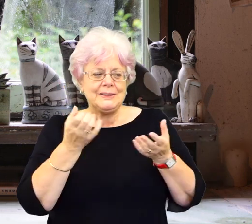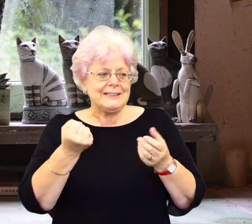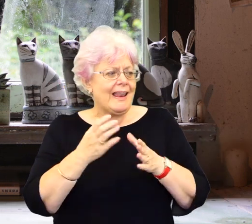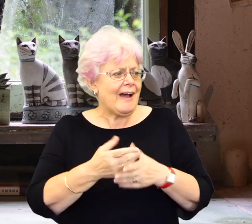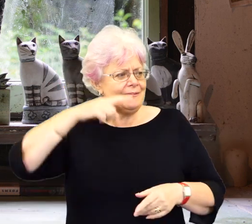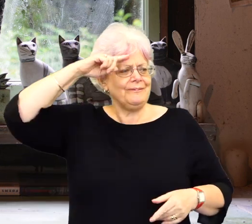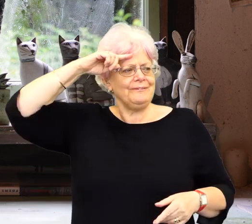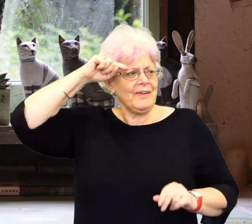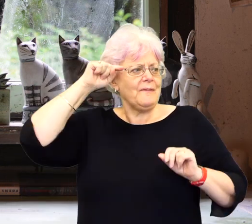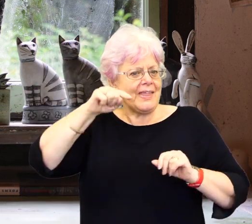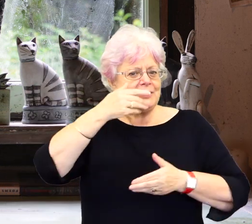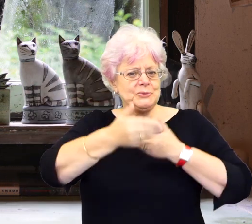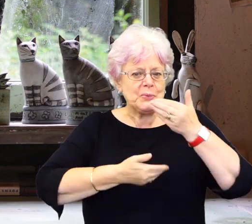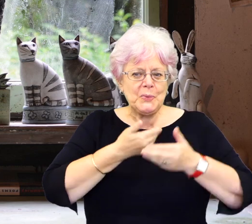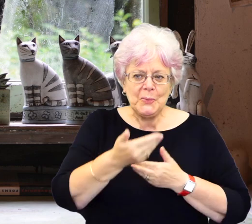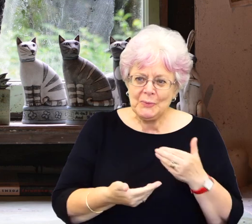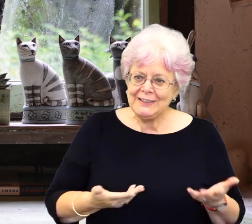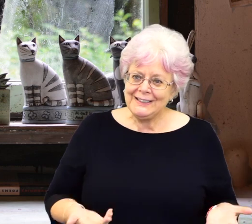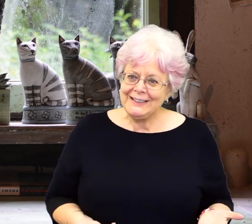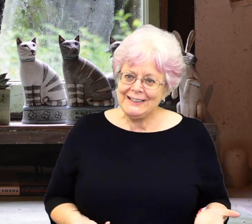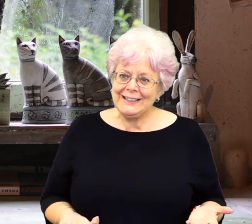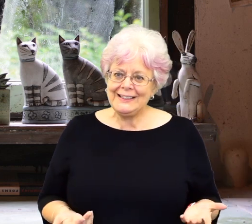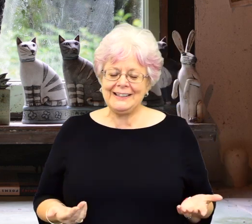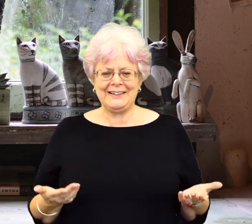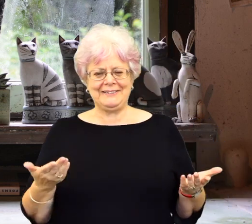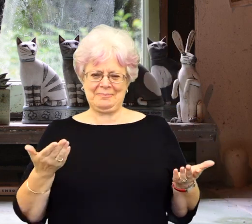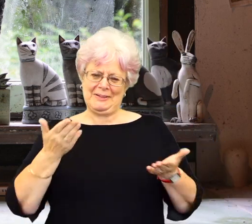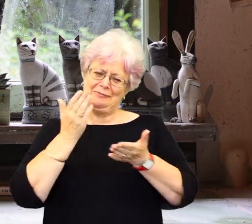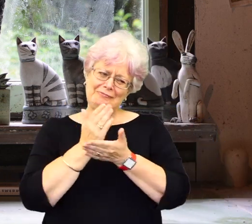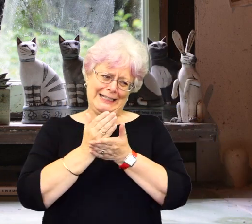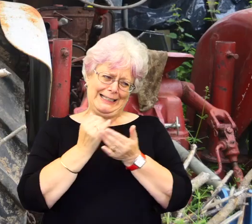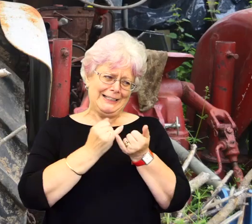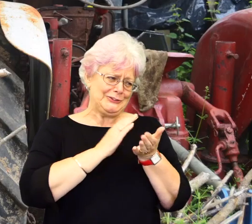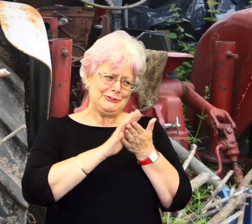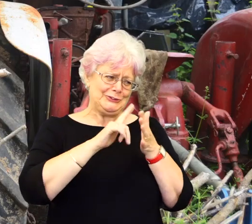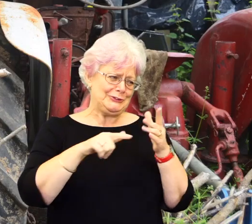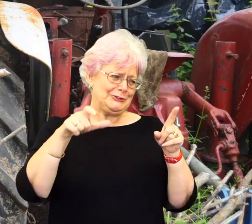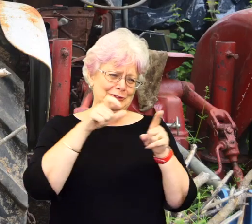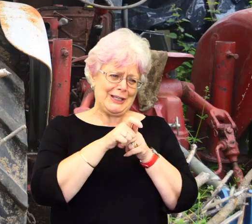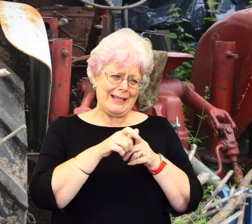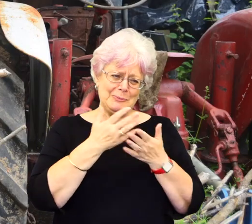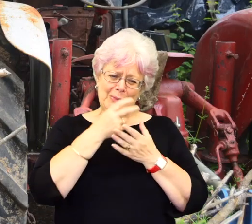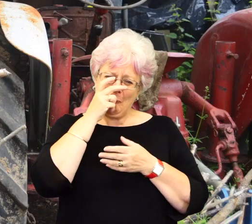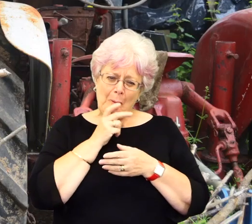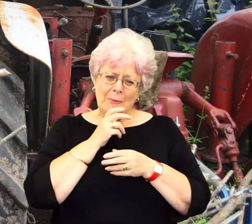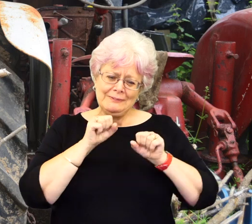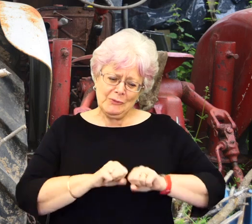still is in his memory of this adventures he had, where all it was, was a shed full of old furniture, and a driveway,